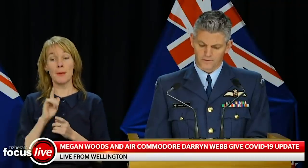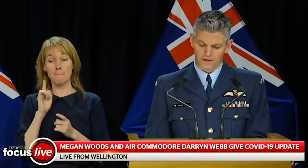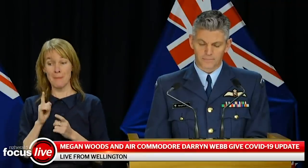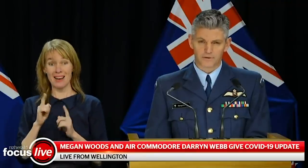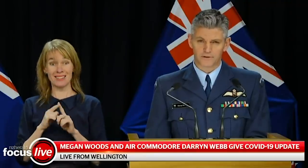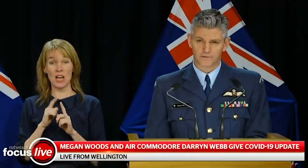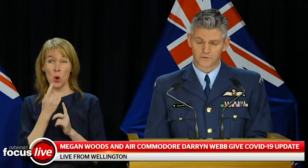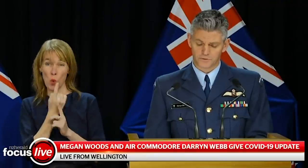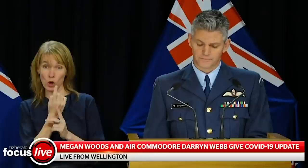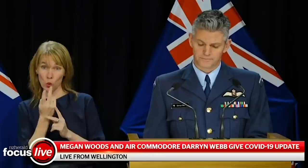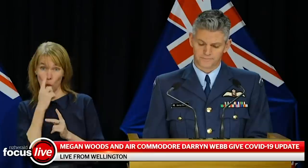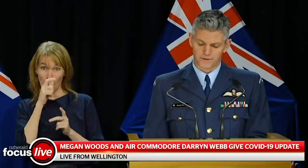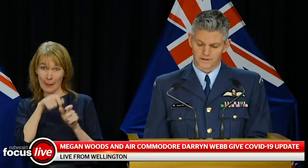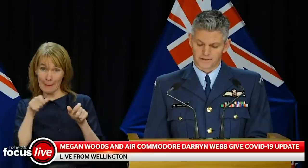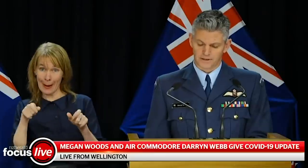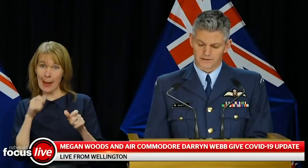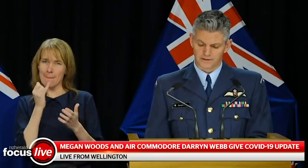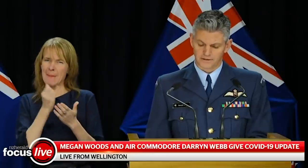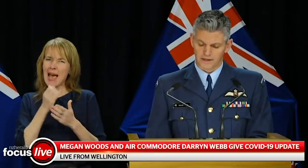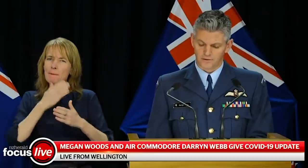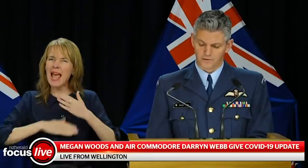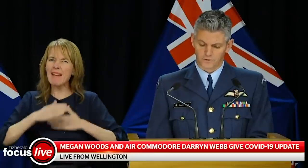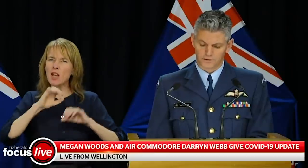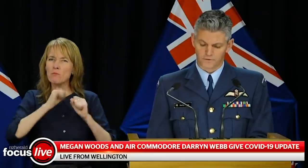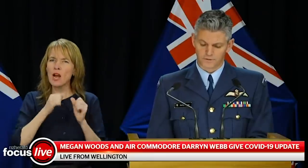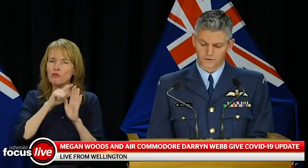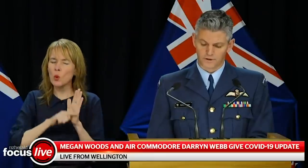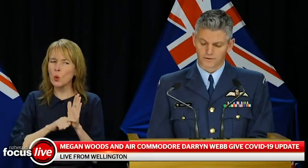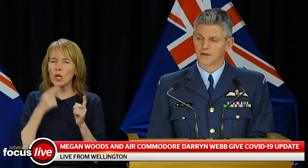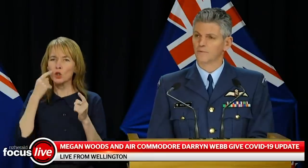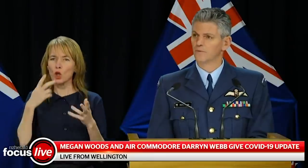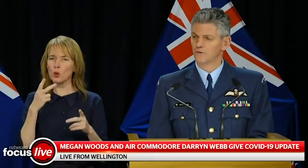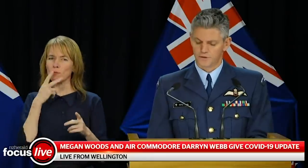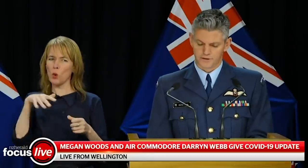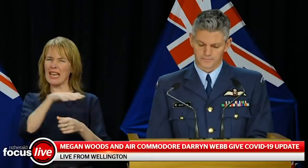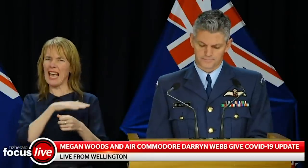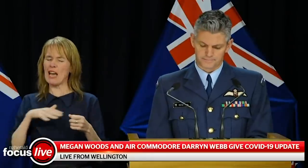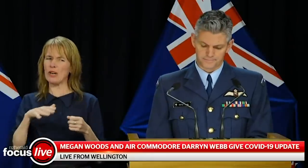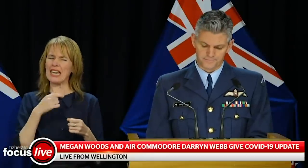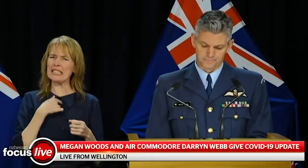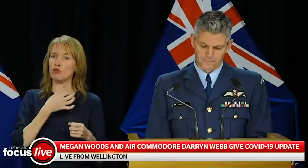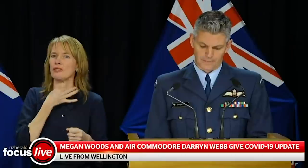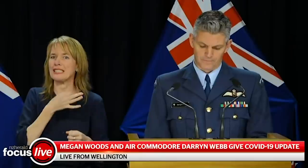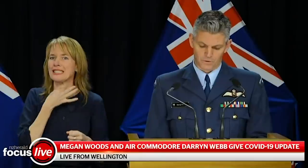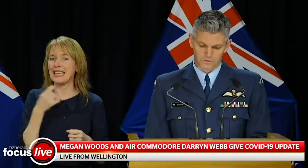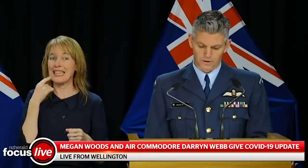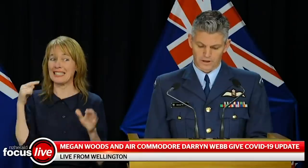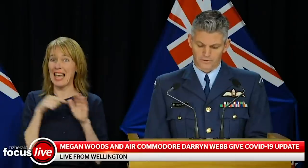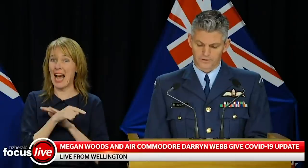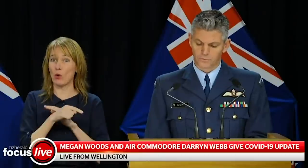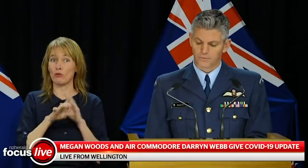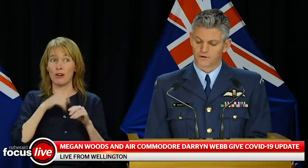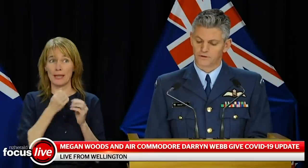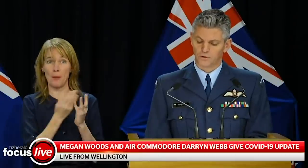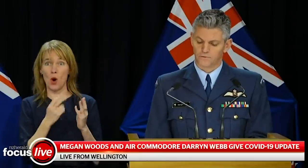on the behaviour of a couple of individuals, it is clear that this is an area of risk for absconding, and we want to address that. All